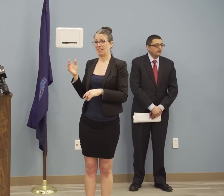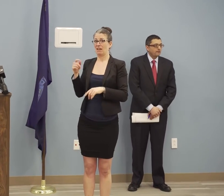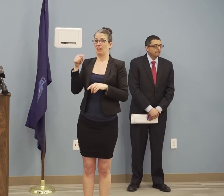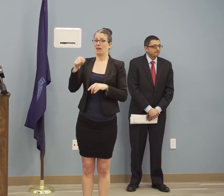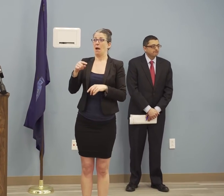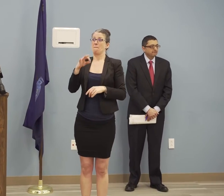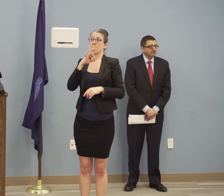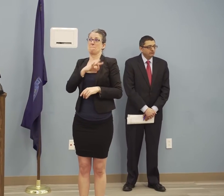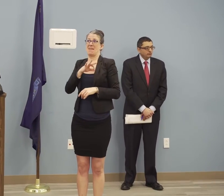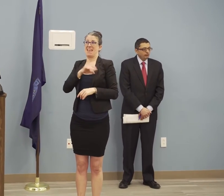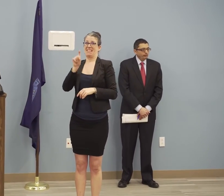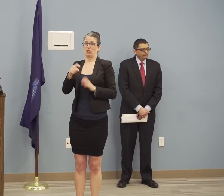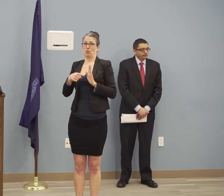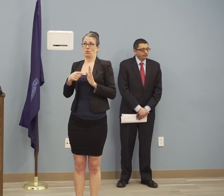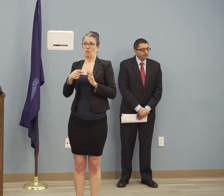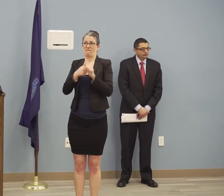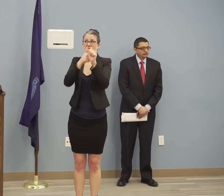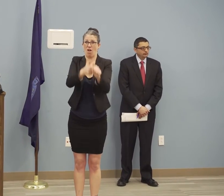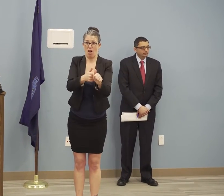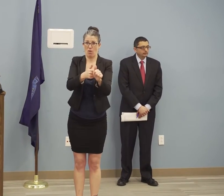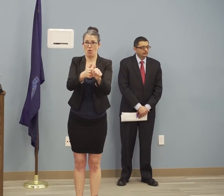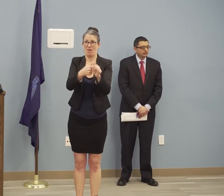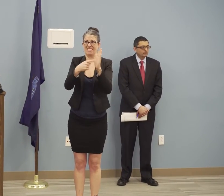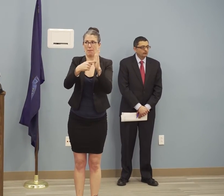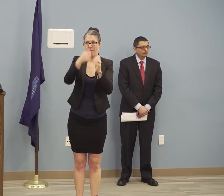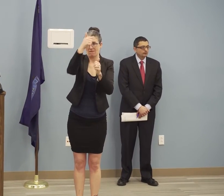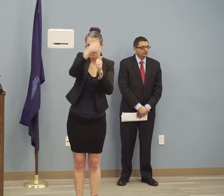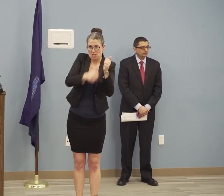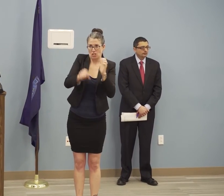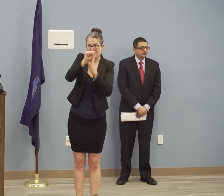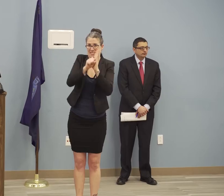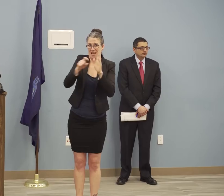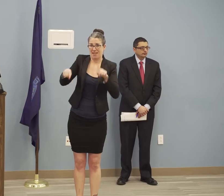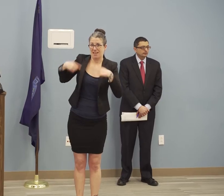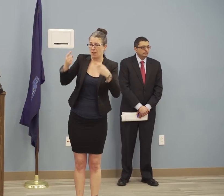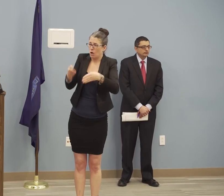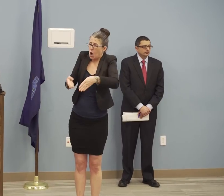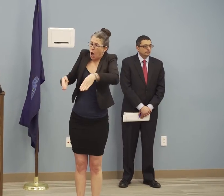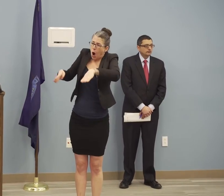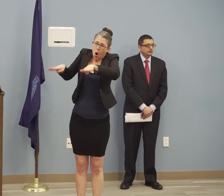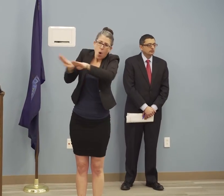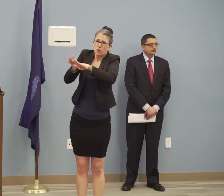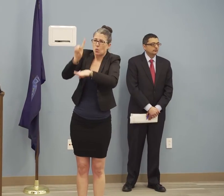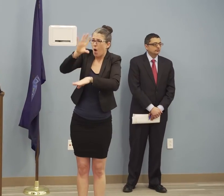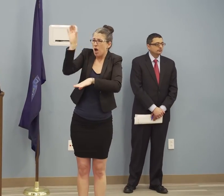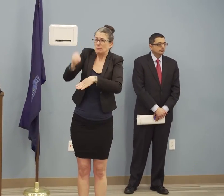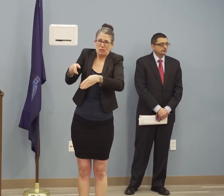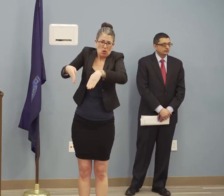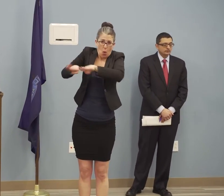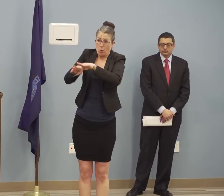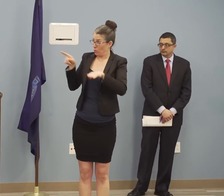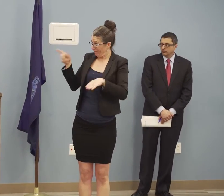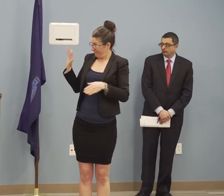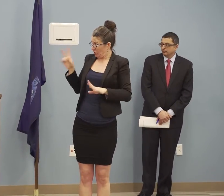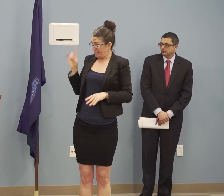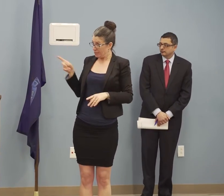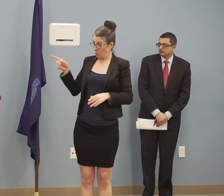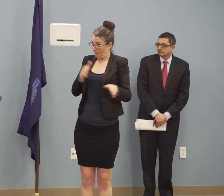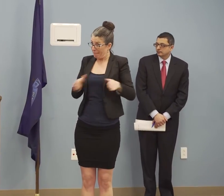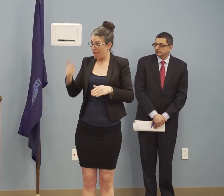shut everything they possibly can, have you talked about, is there a threshold at which you take tougher action?